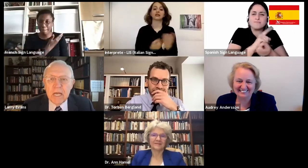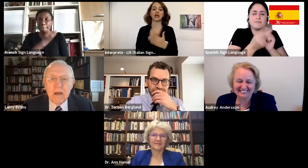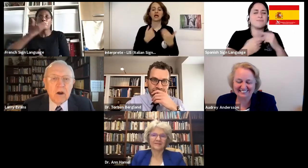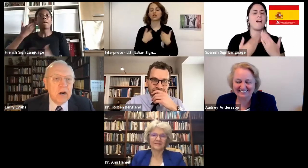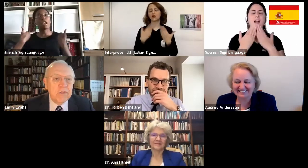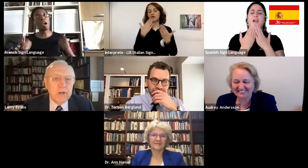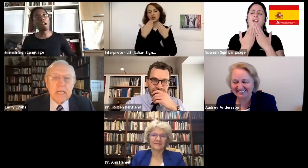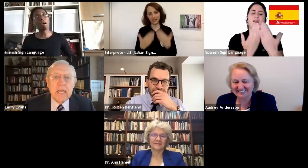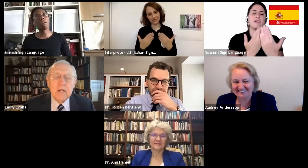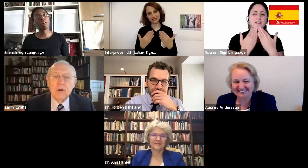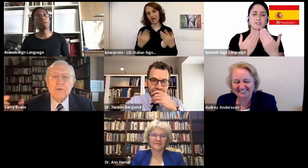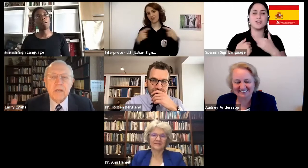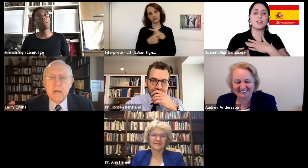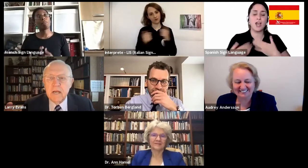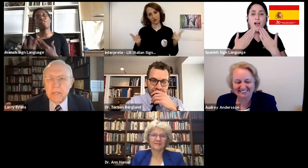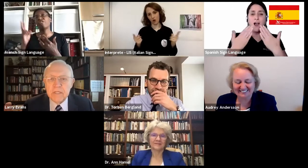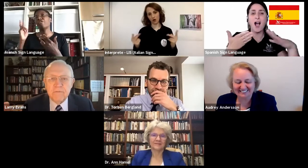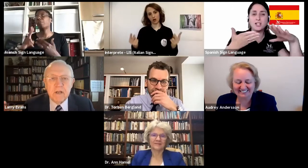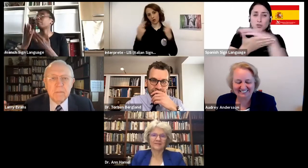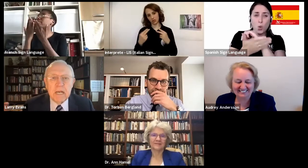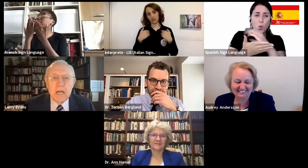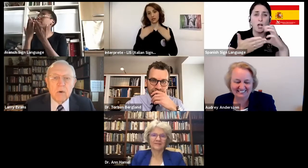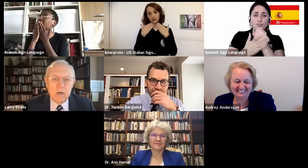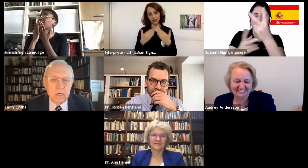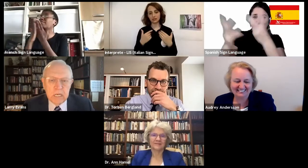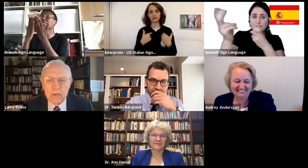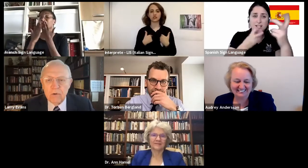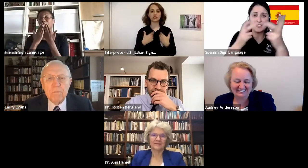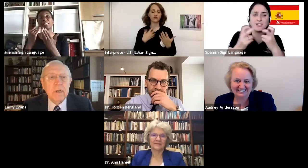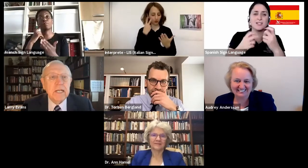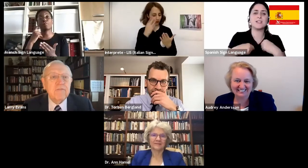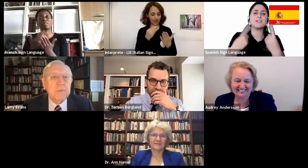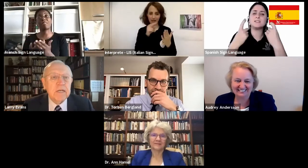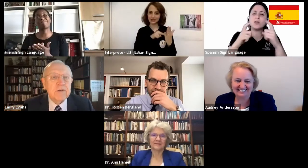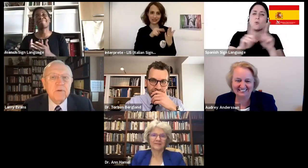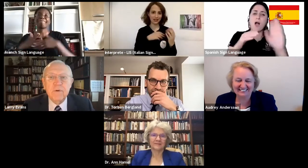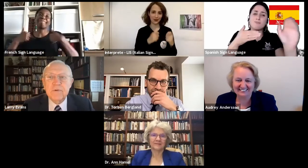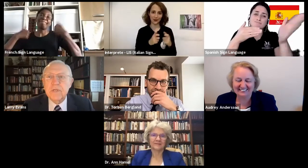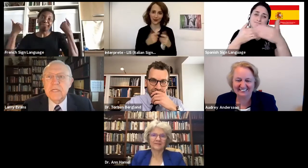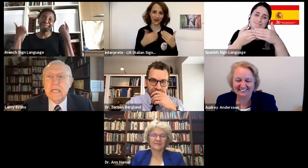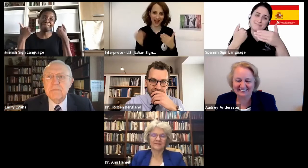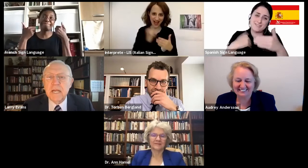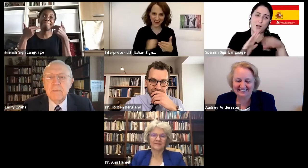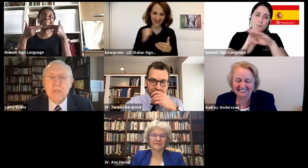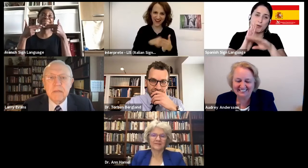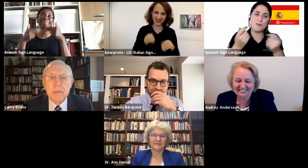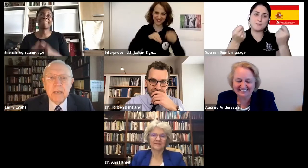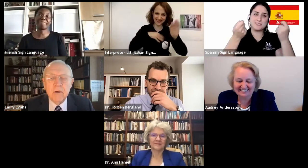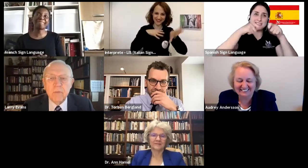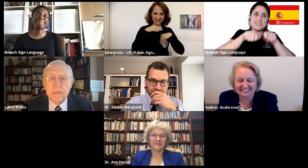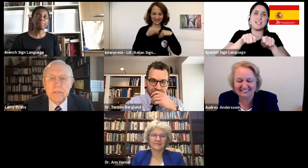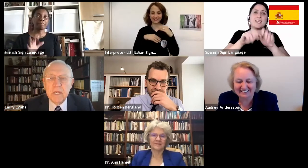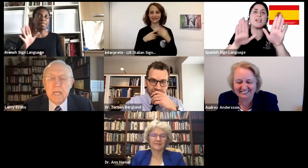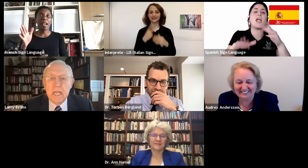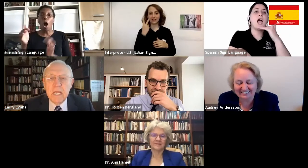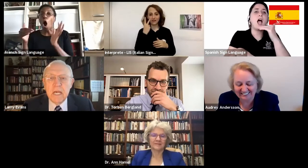Are there any closing comments from our... I don't believe Pastor Mofosa has been able to get back